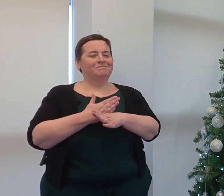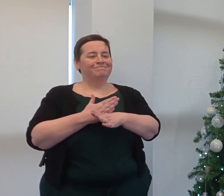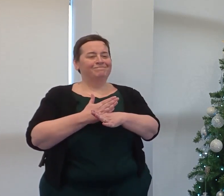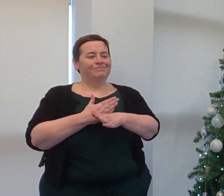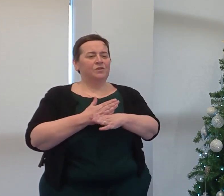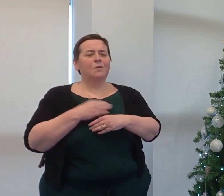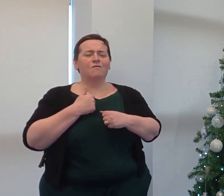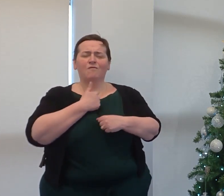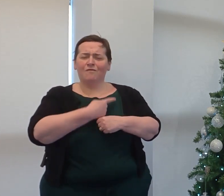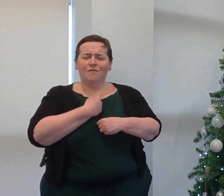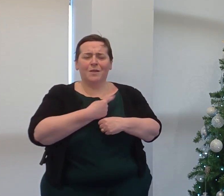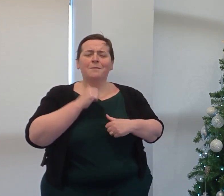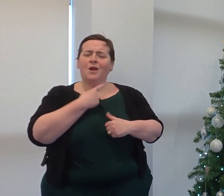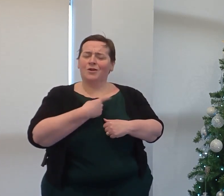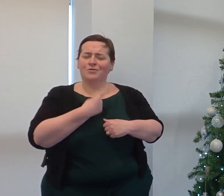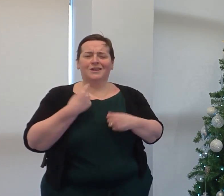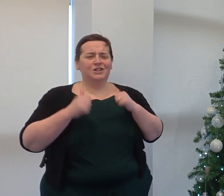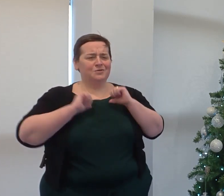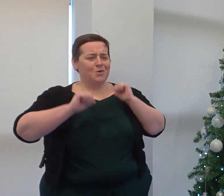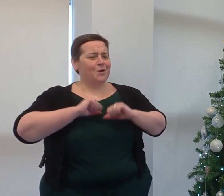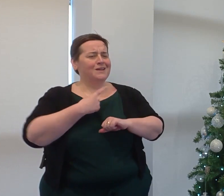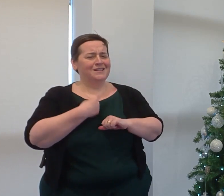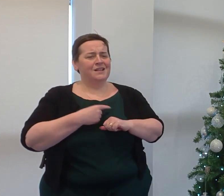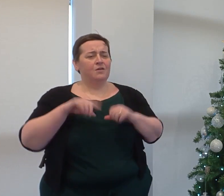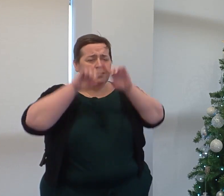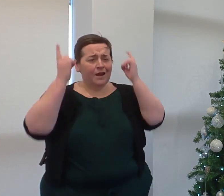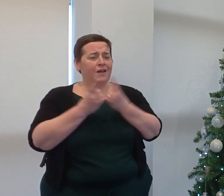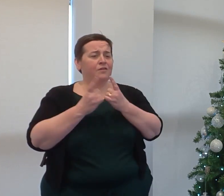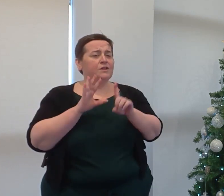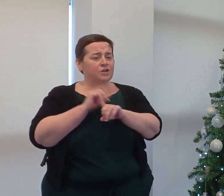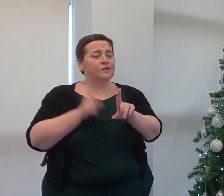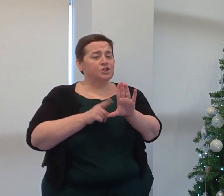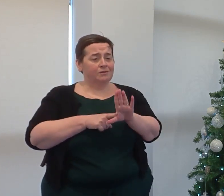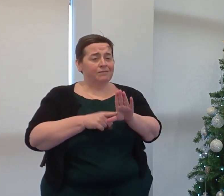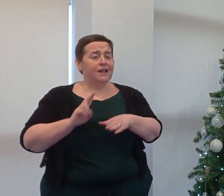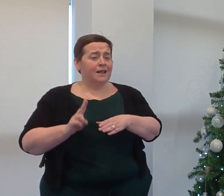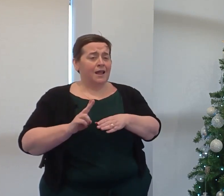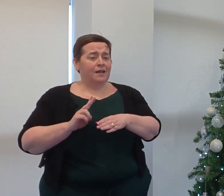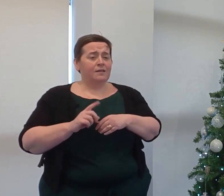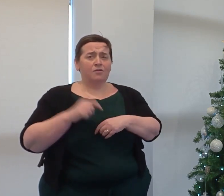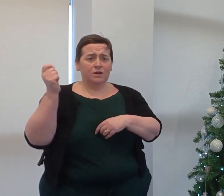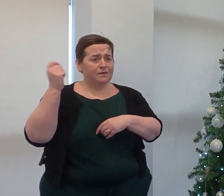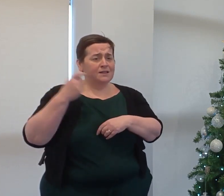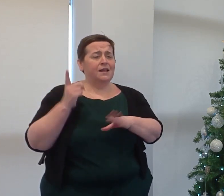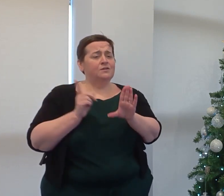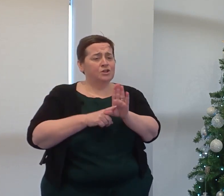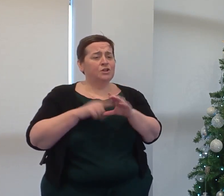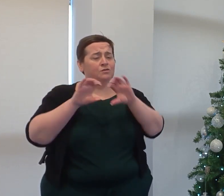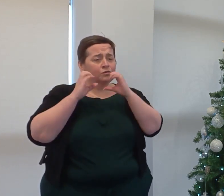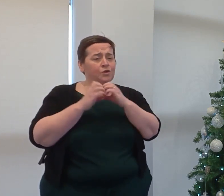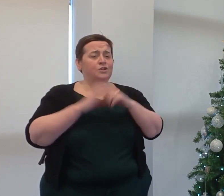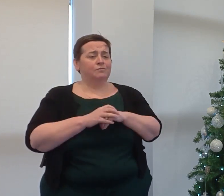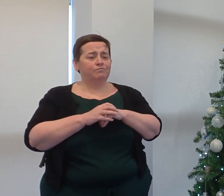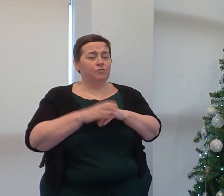work. You should feel very proud of everything you've achieved this year. Once again, this has been a very successful year for the College.